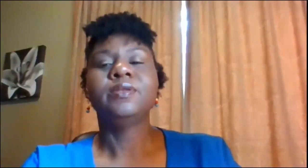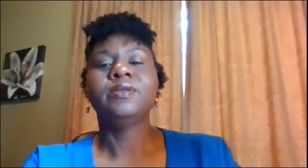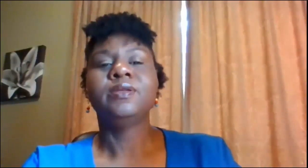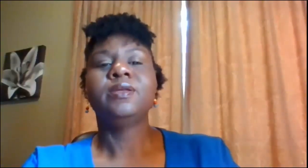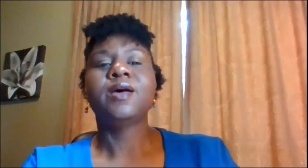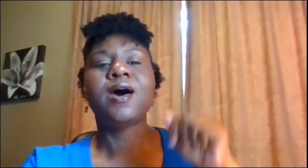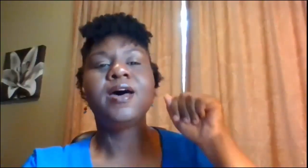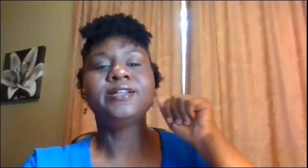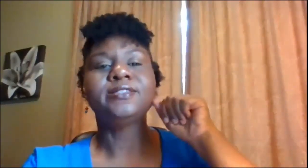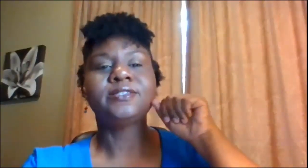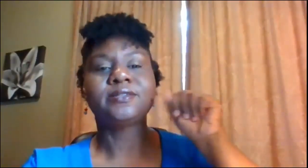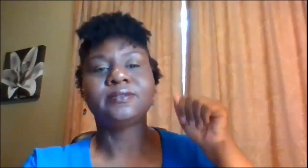aunt